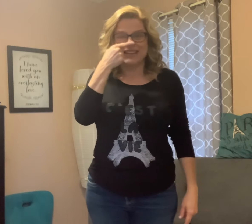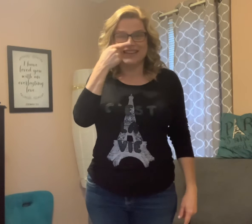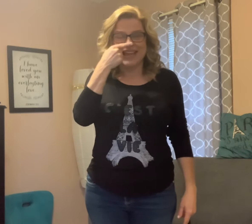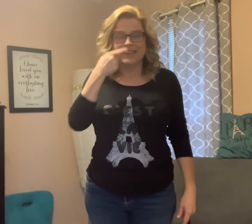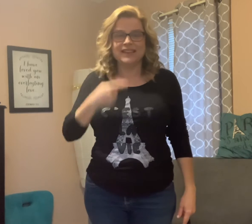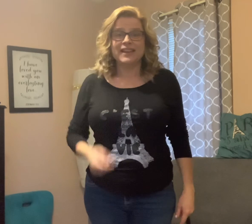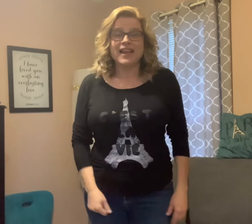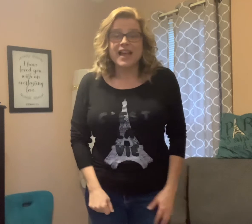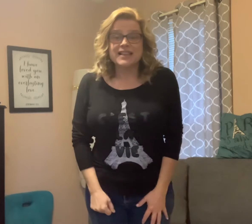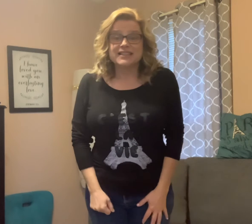le nez.